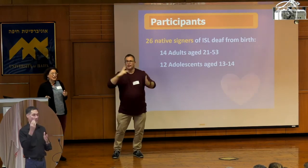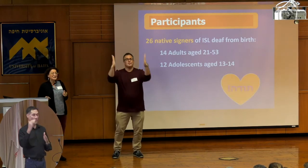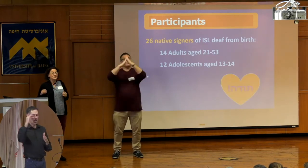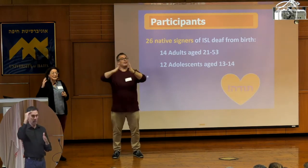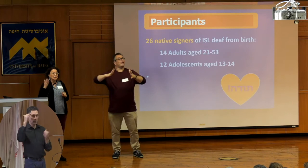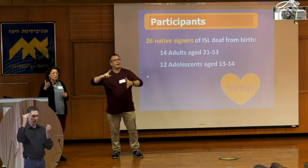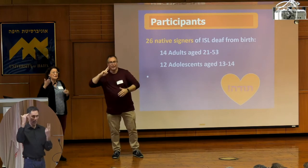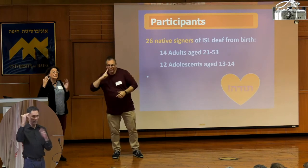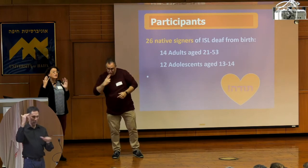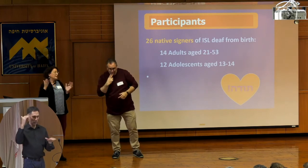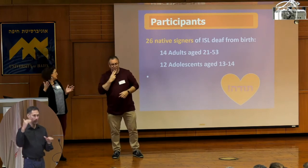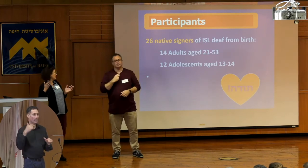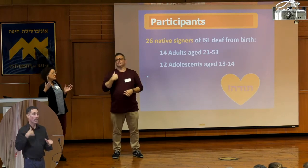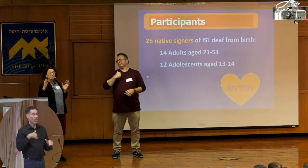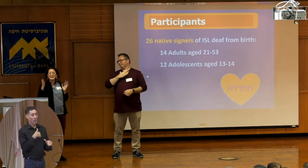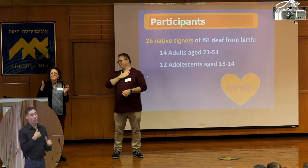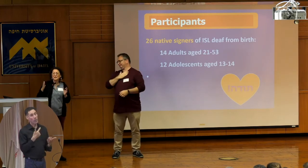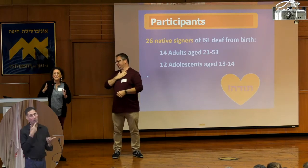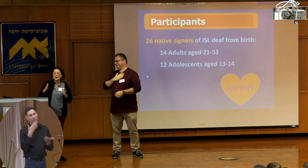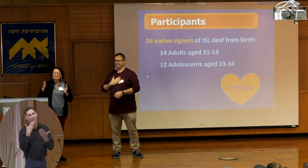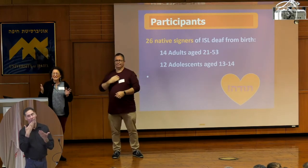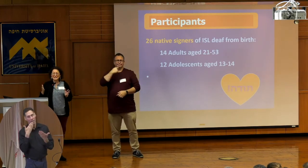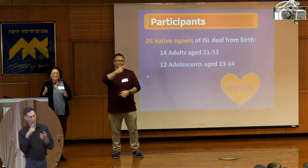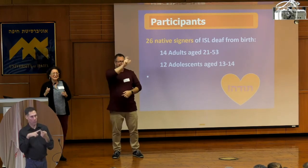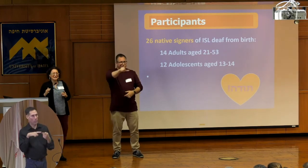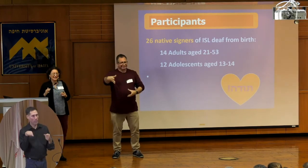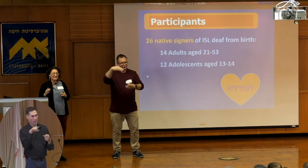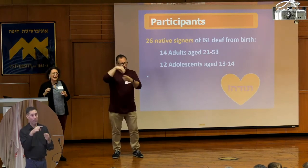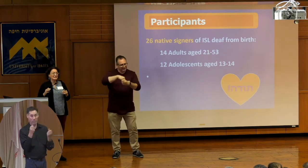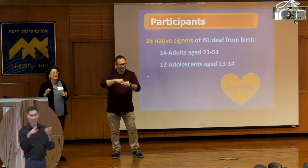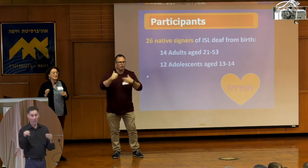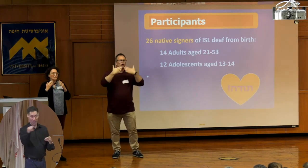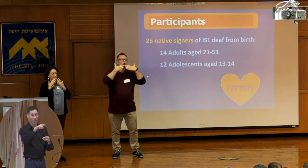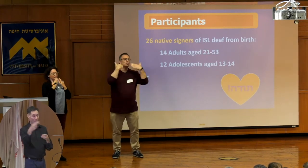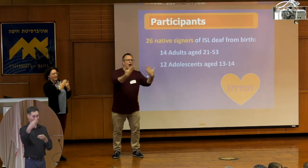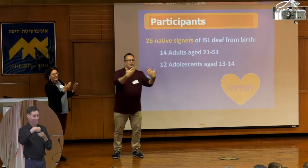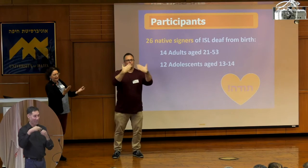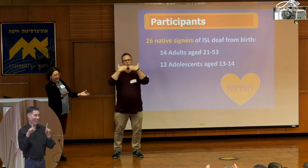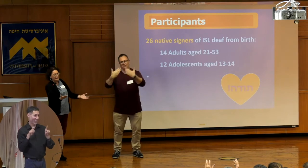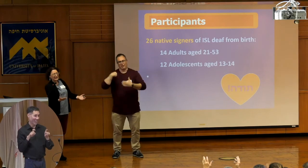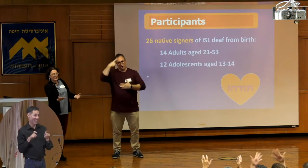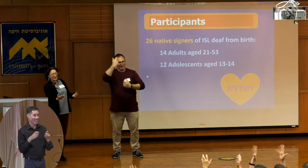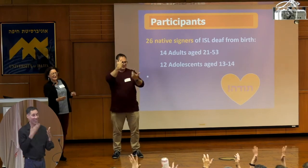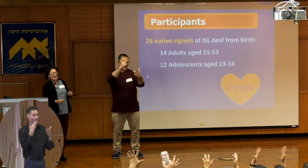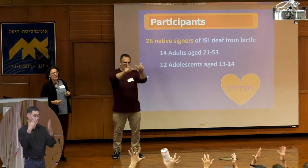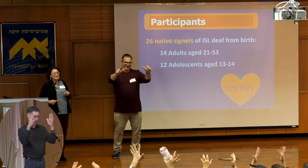chance to tell you thank you very much. Many of you participated in our task, so thank you. Thanks a lot.